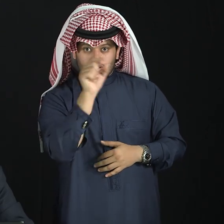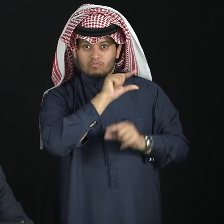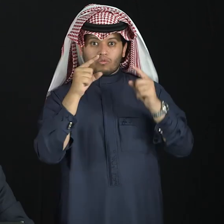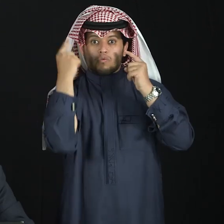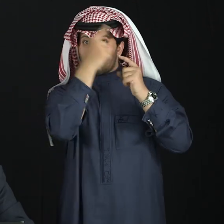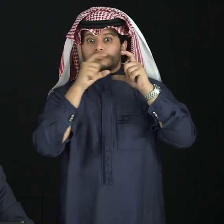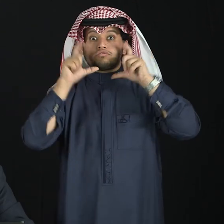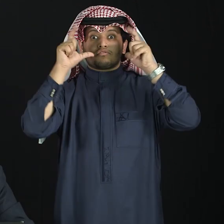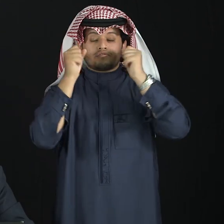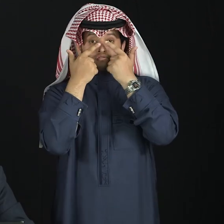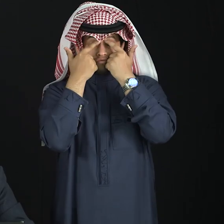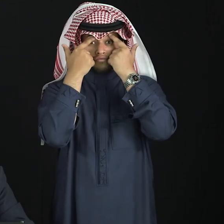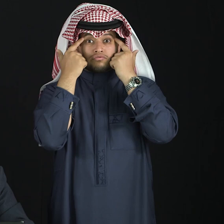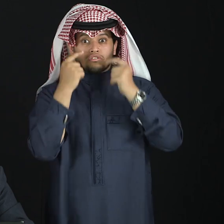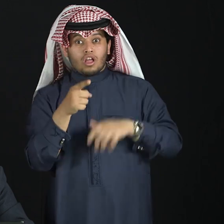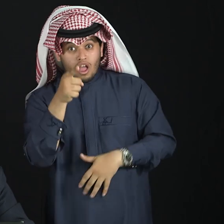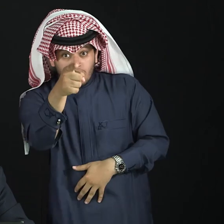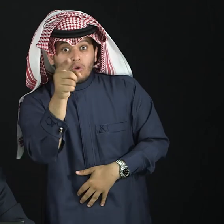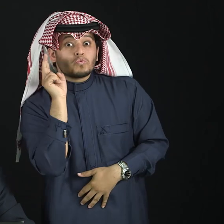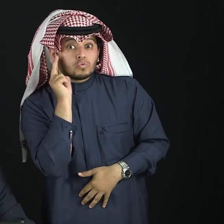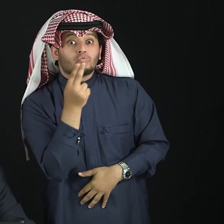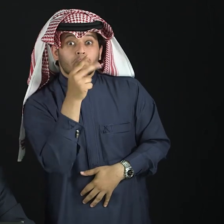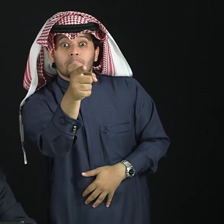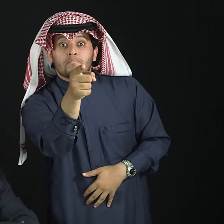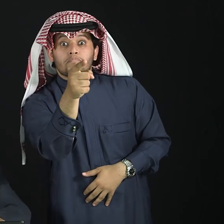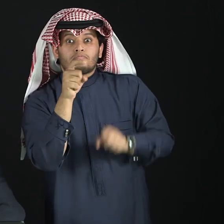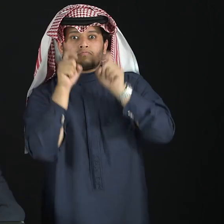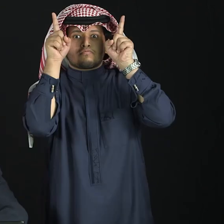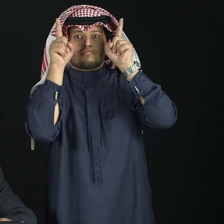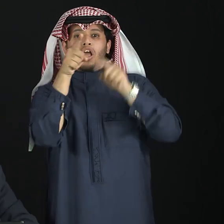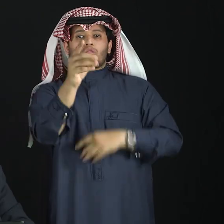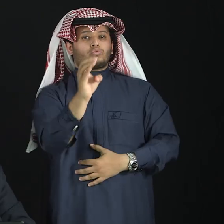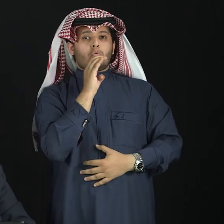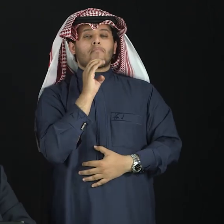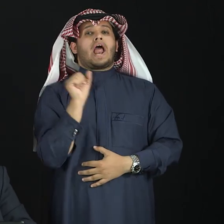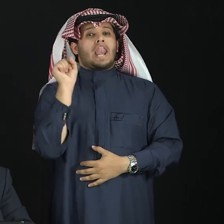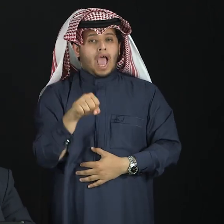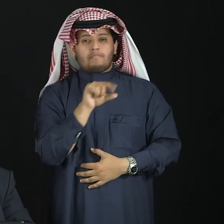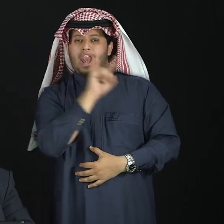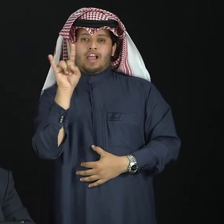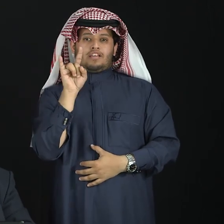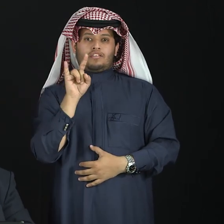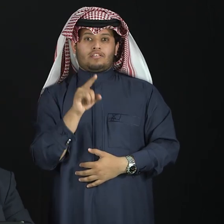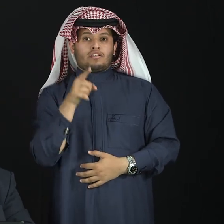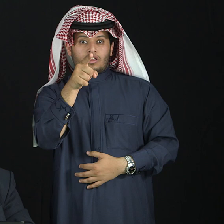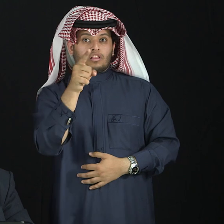Now, the answer to this question is going to be either yes or no. Deaf